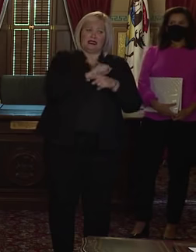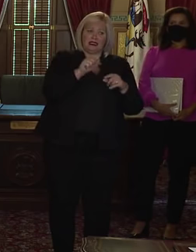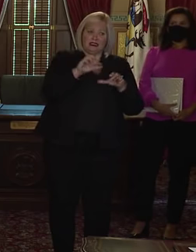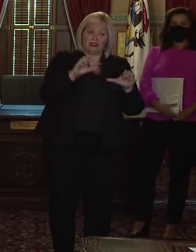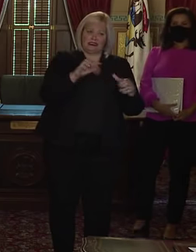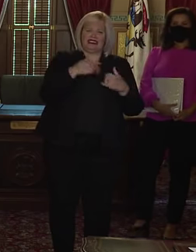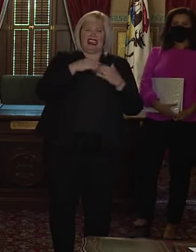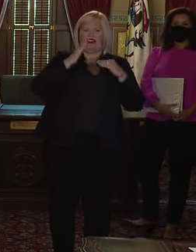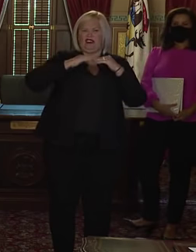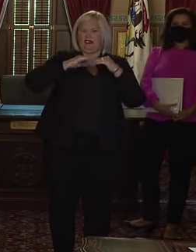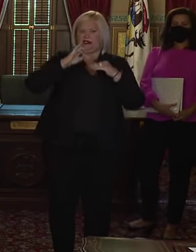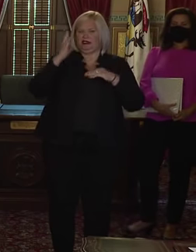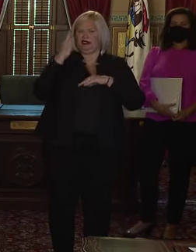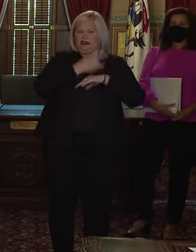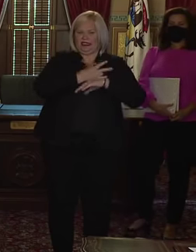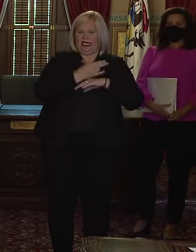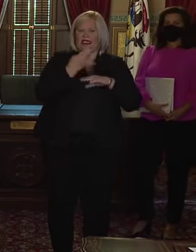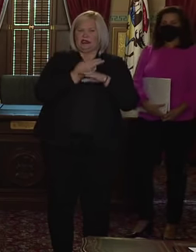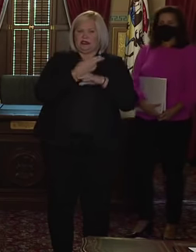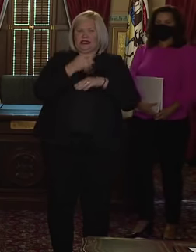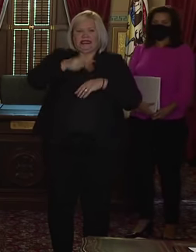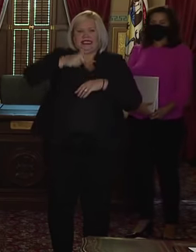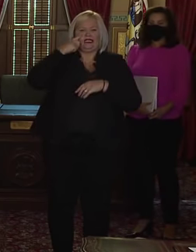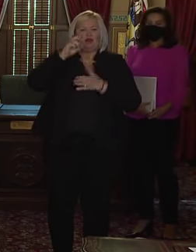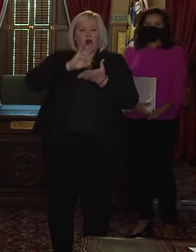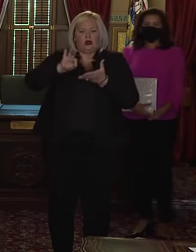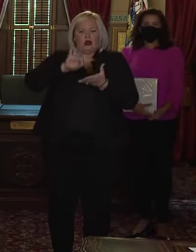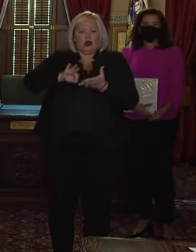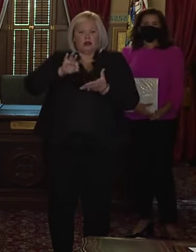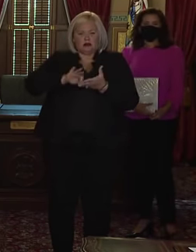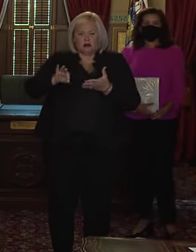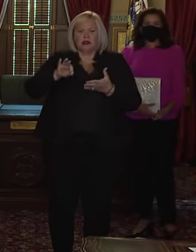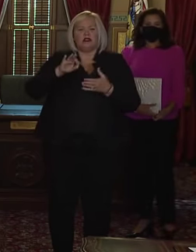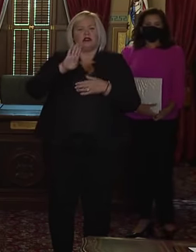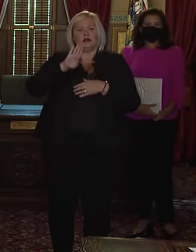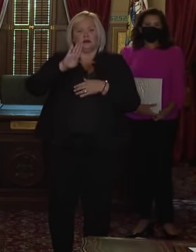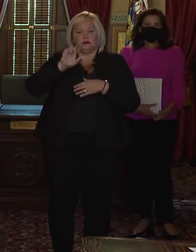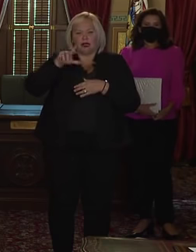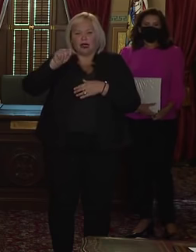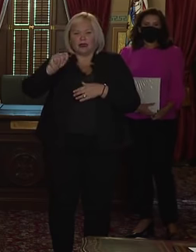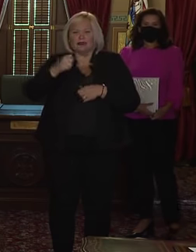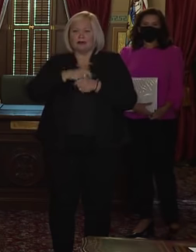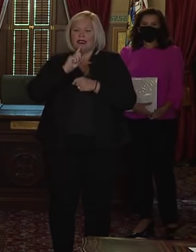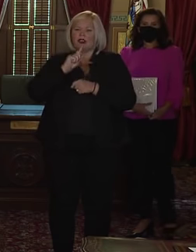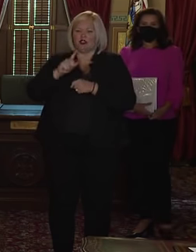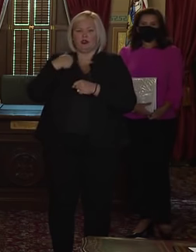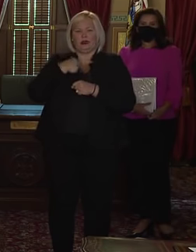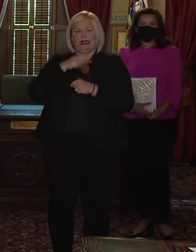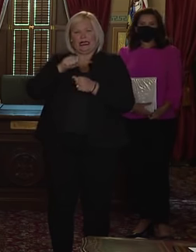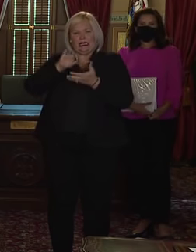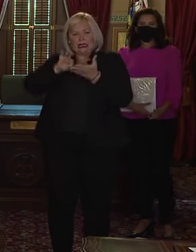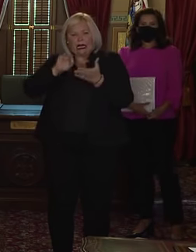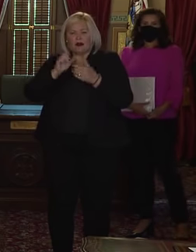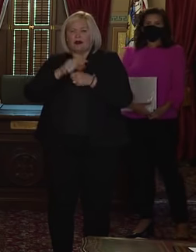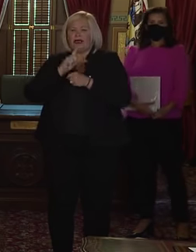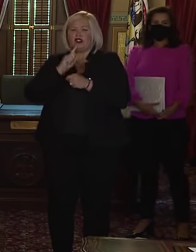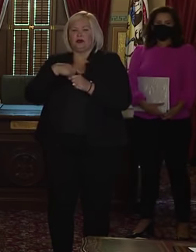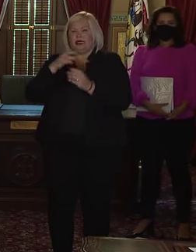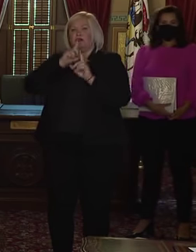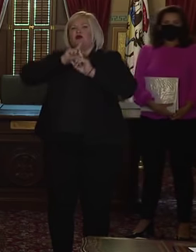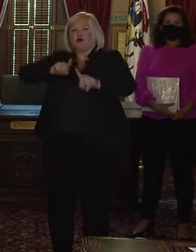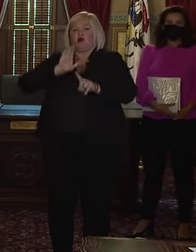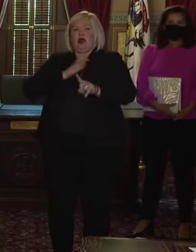seven days are needed for ballots to be pre-processed in order to have a direct impact and get results in sooner.